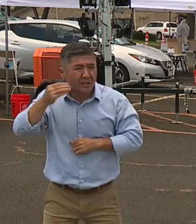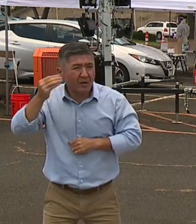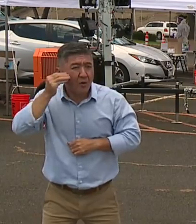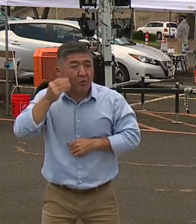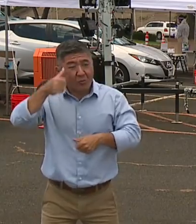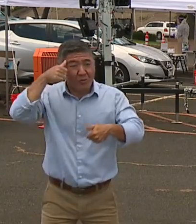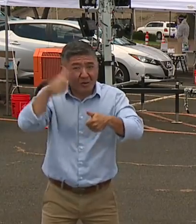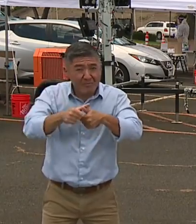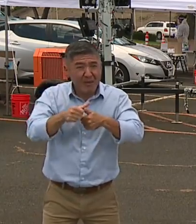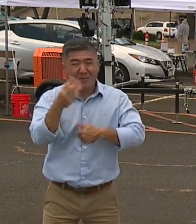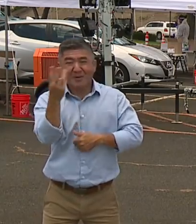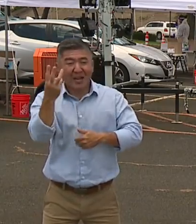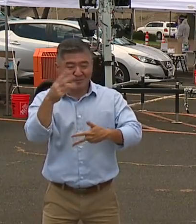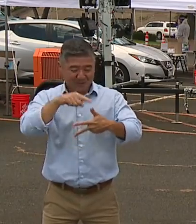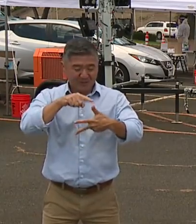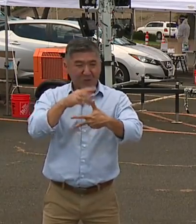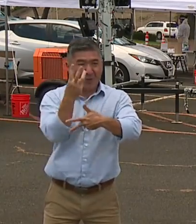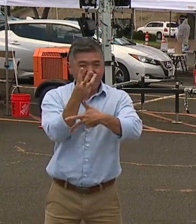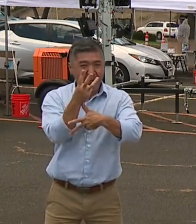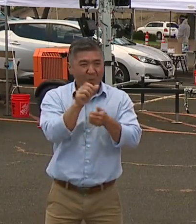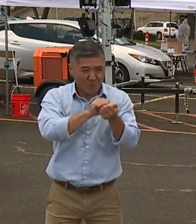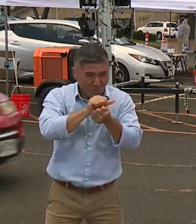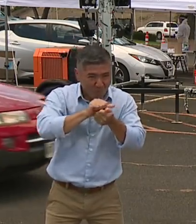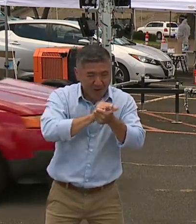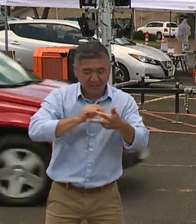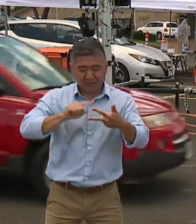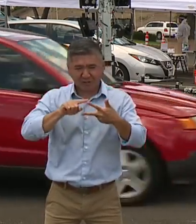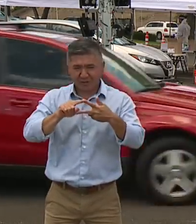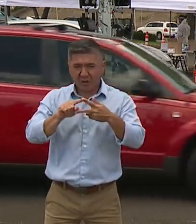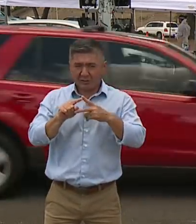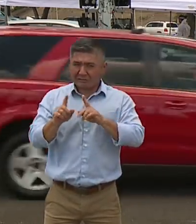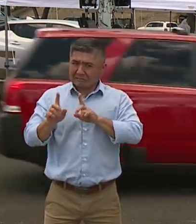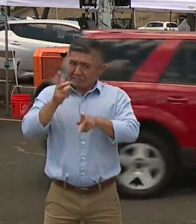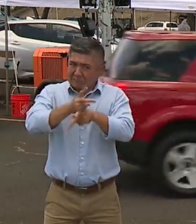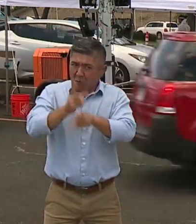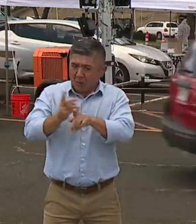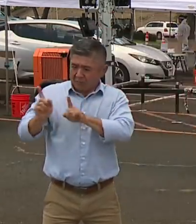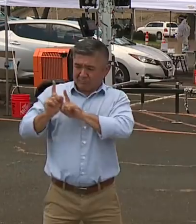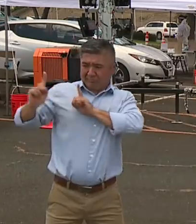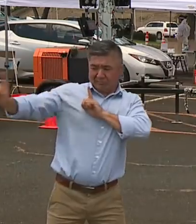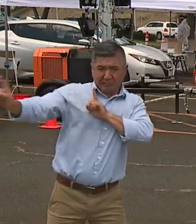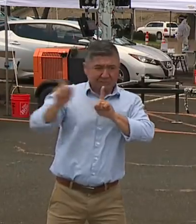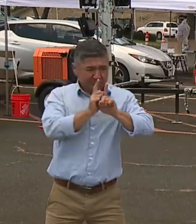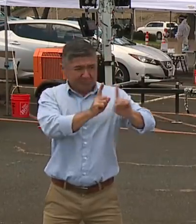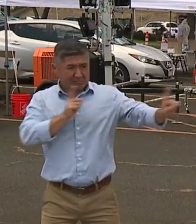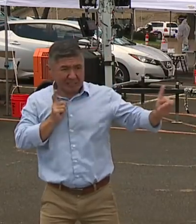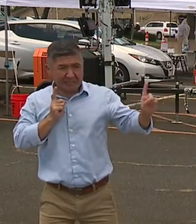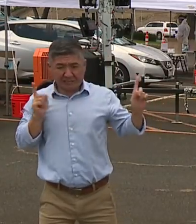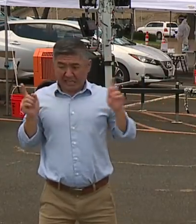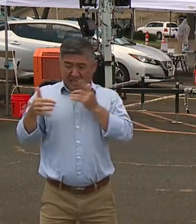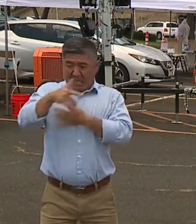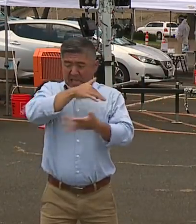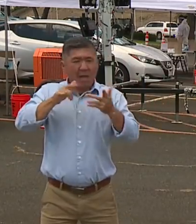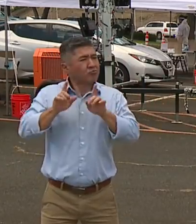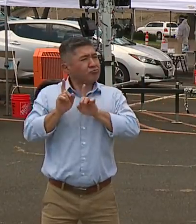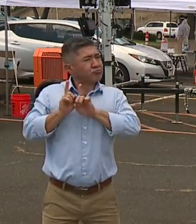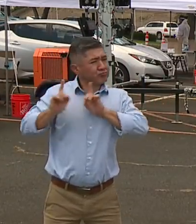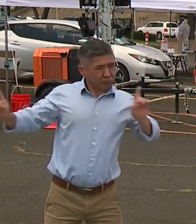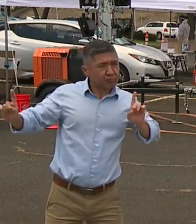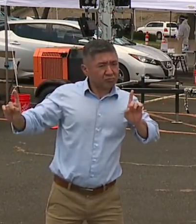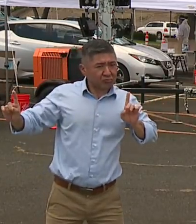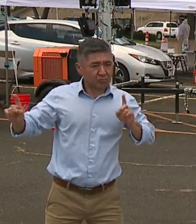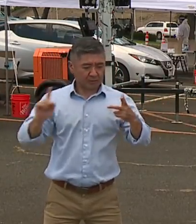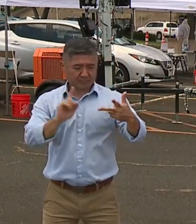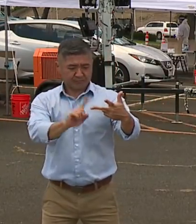W's. Wash your hands, watch your distance, meaning avoid crowded indoor spaces, even amongst your families, and to